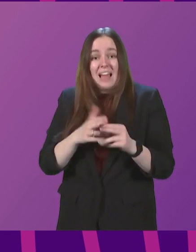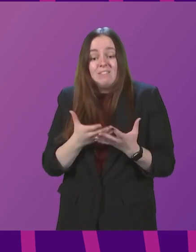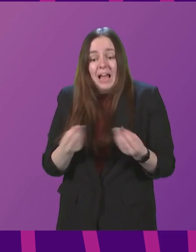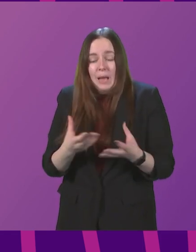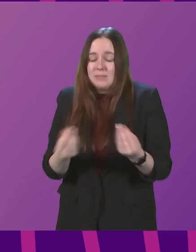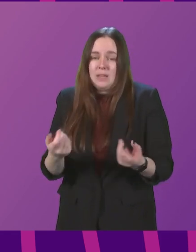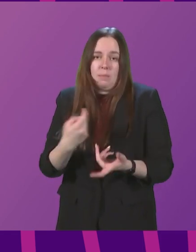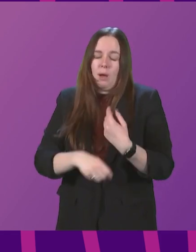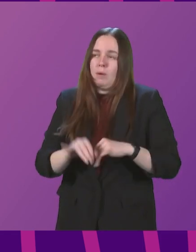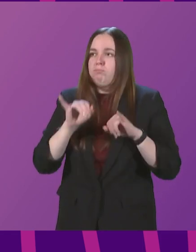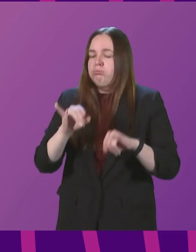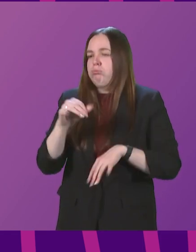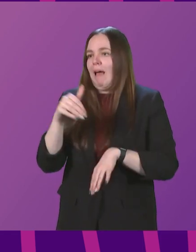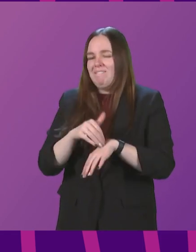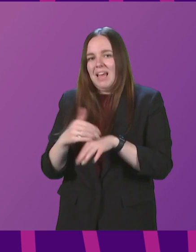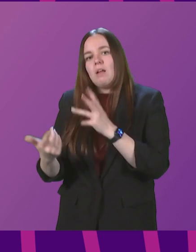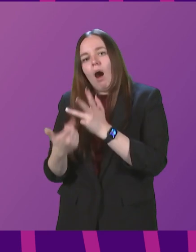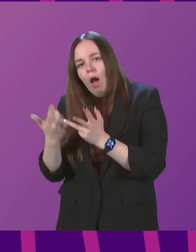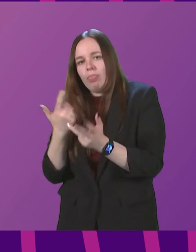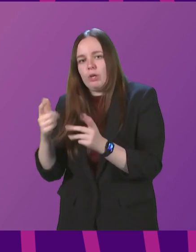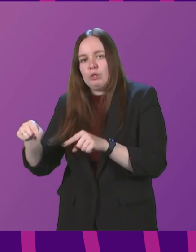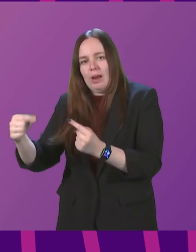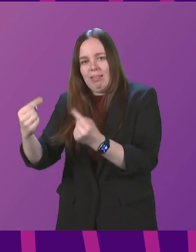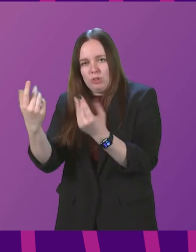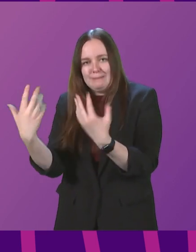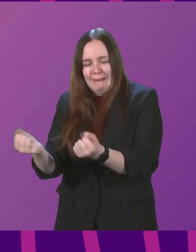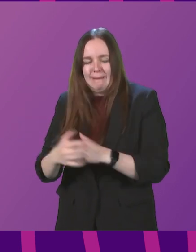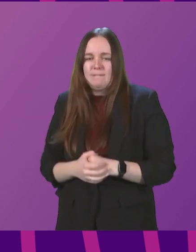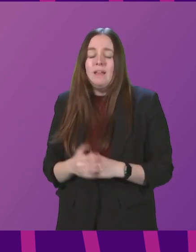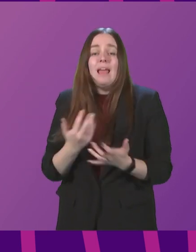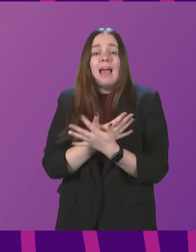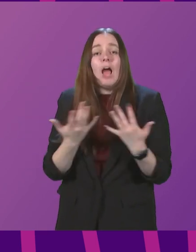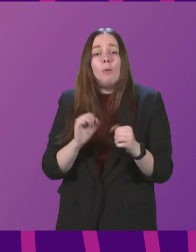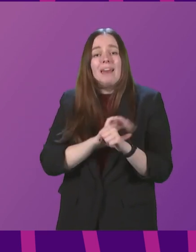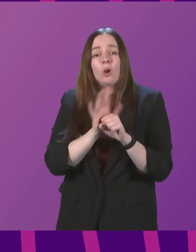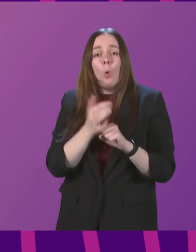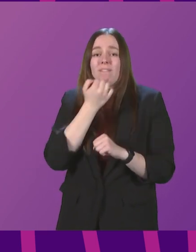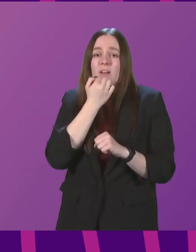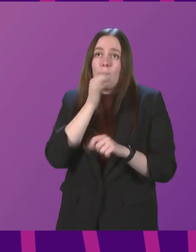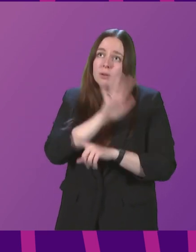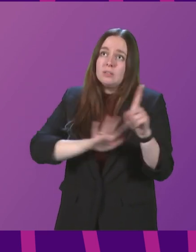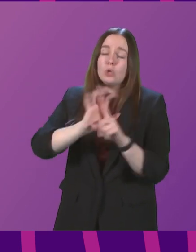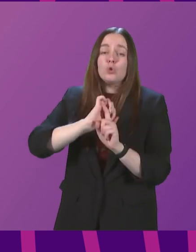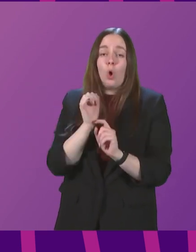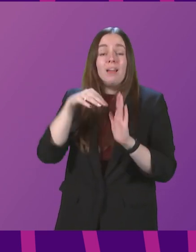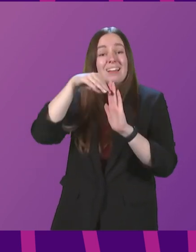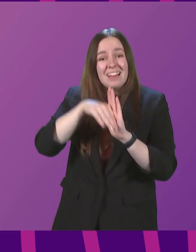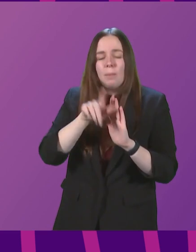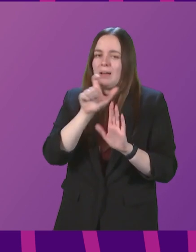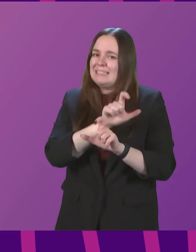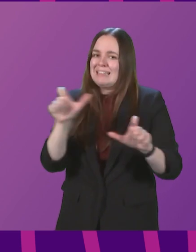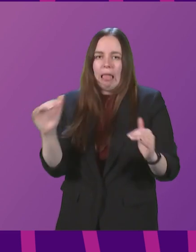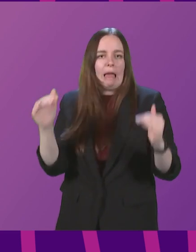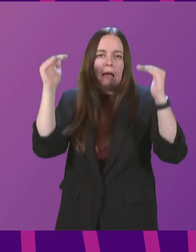compounded the other pressures it is dealing with. The number of COVID cases across Scotland, although declining, also remain high.